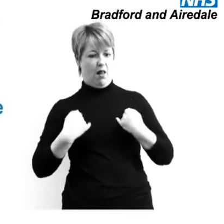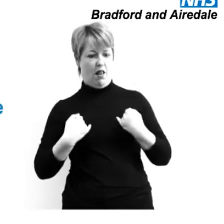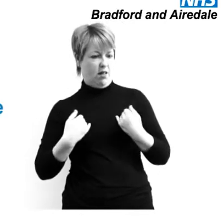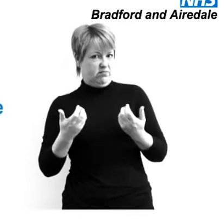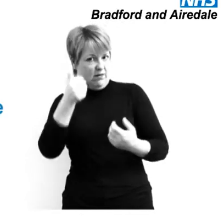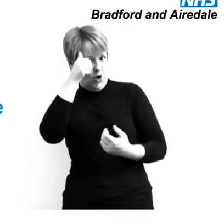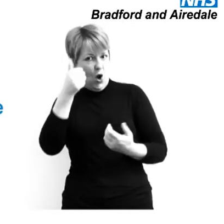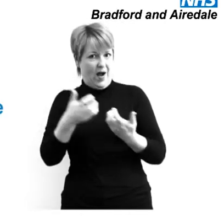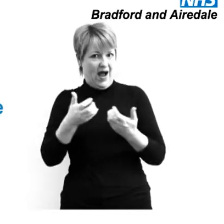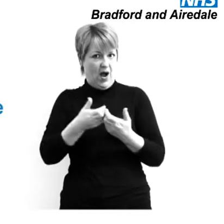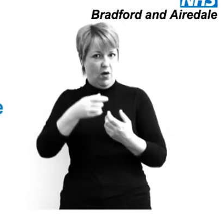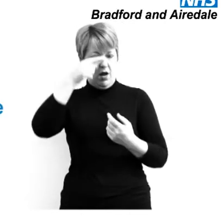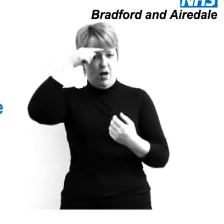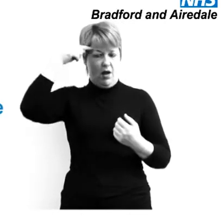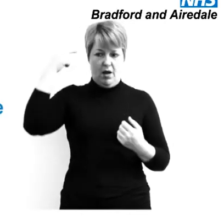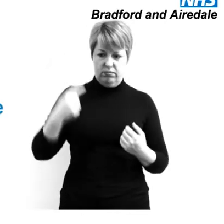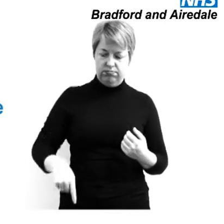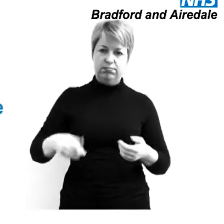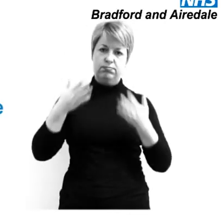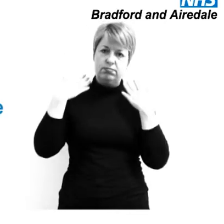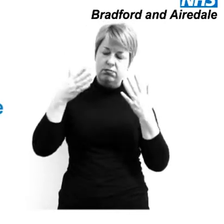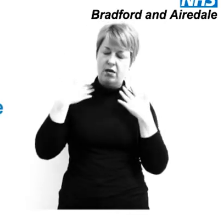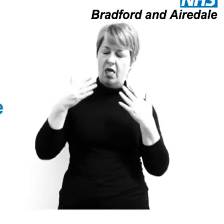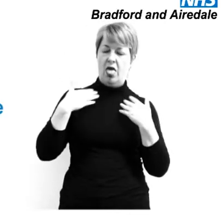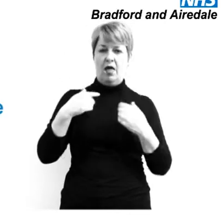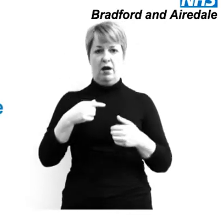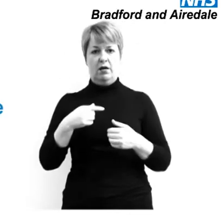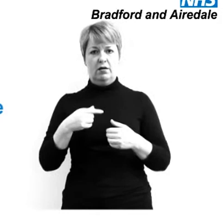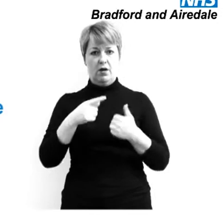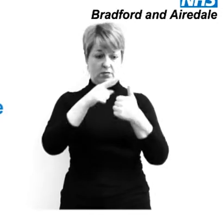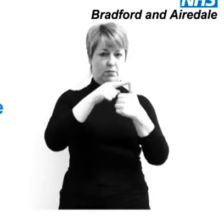A high temperature or fever plus one or more of the following